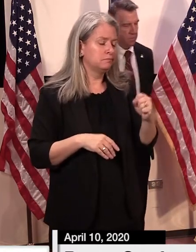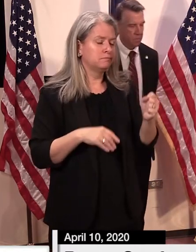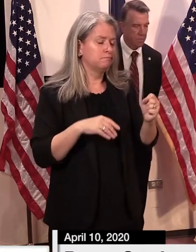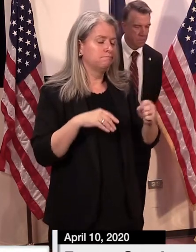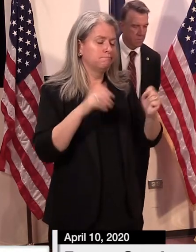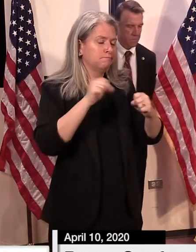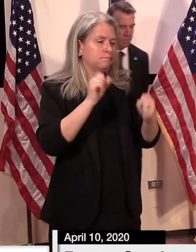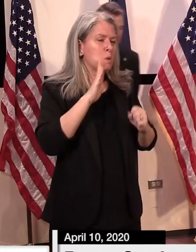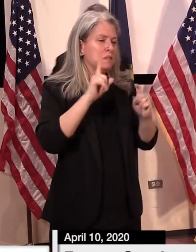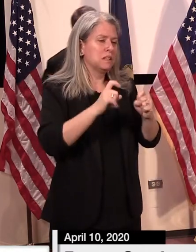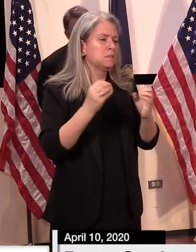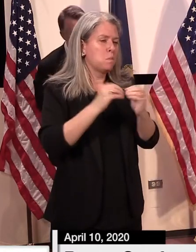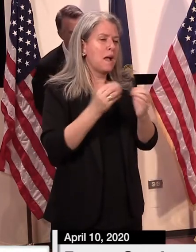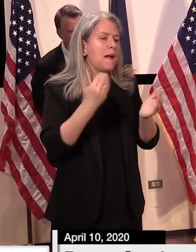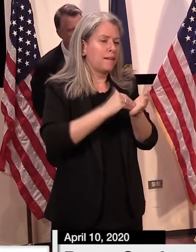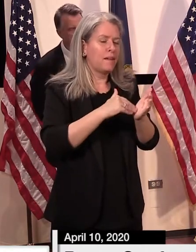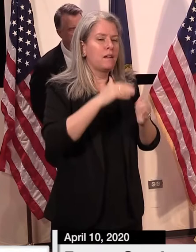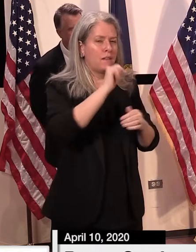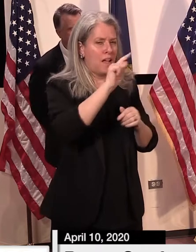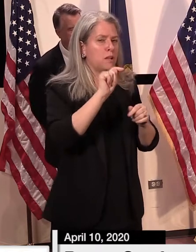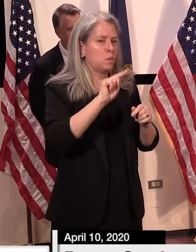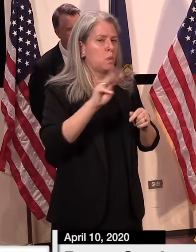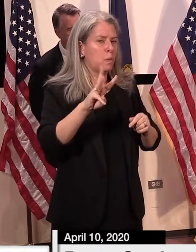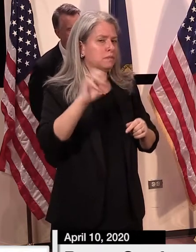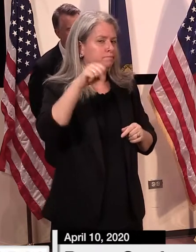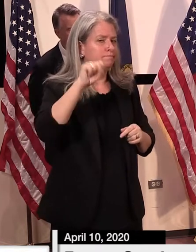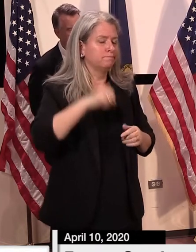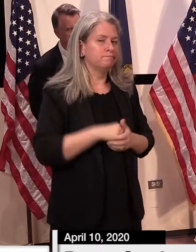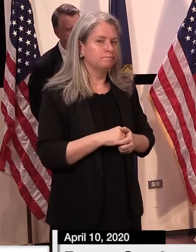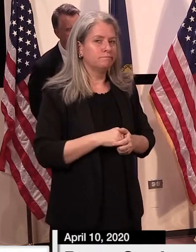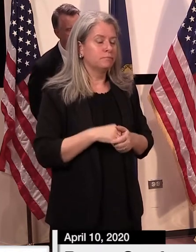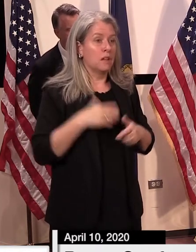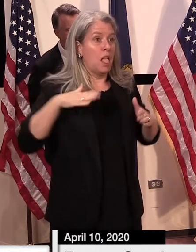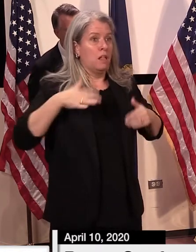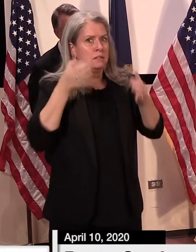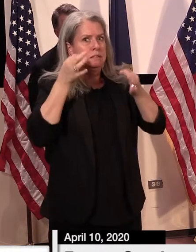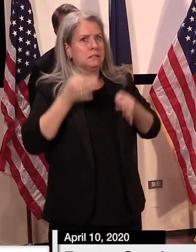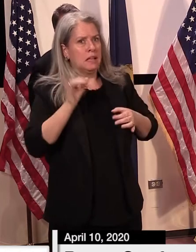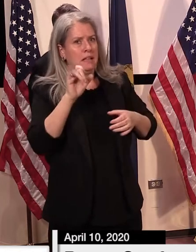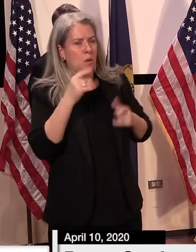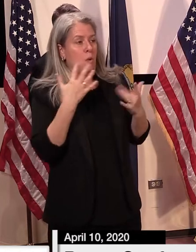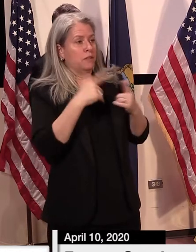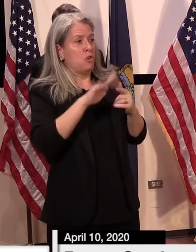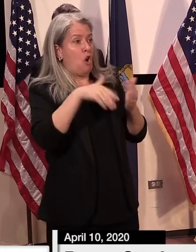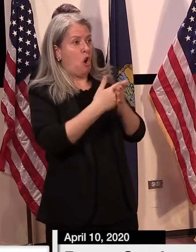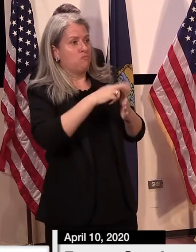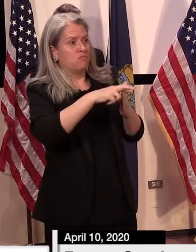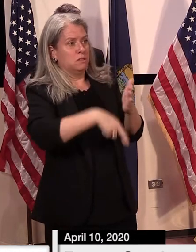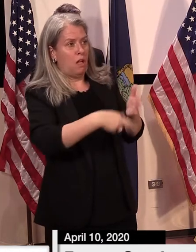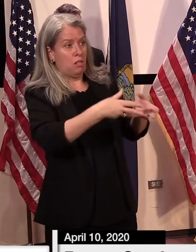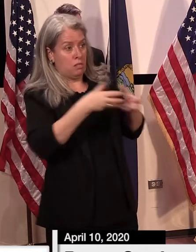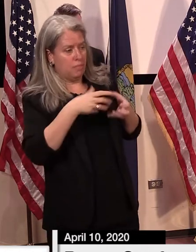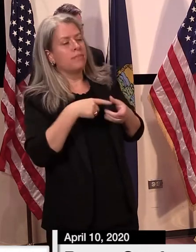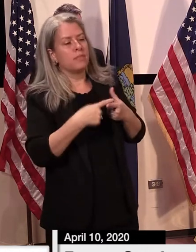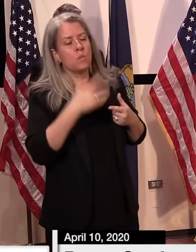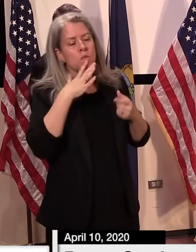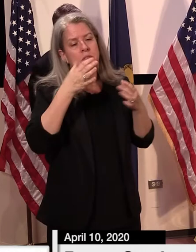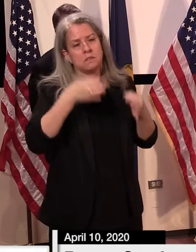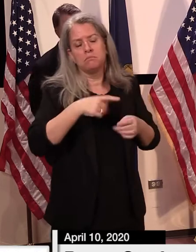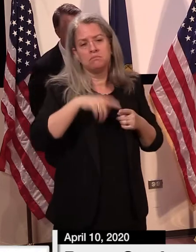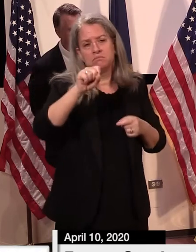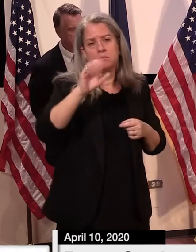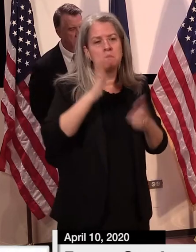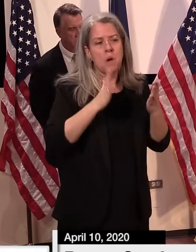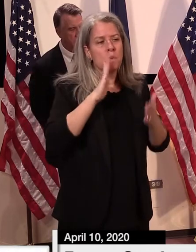be doing further testing at Northwest. We haven't made a final decision on that, but I think you can anticipate that